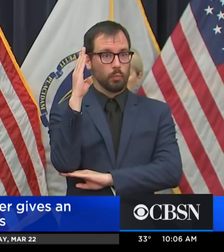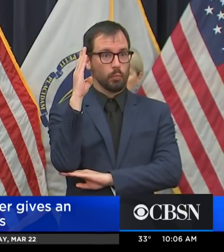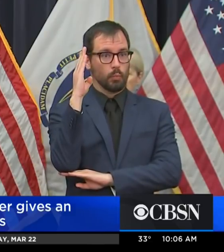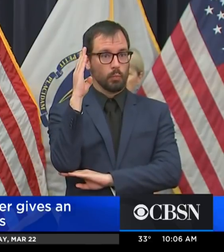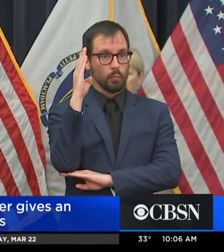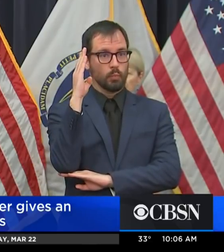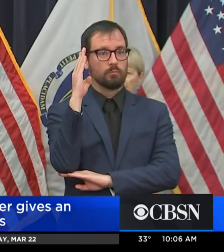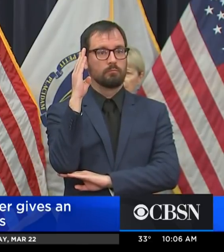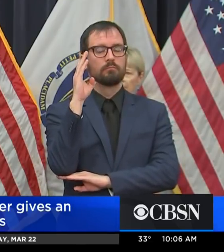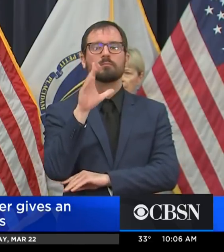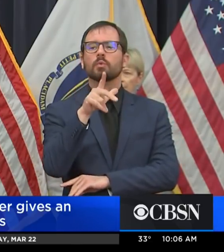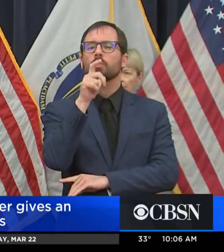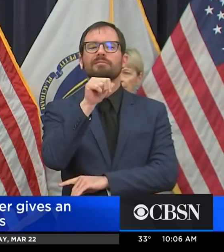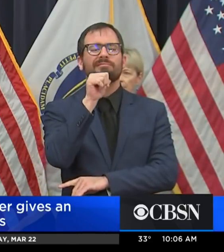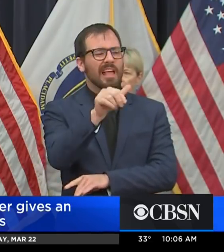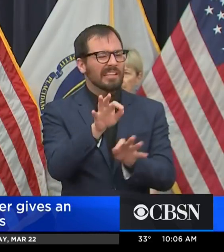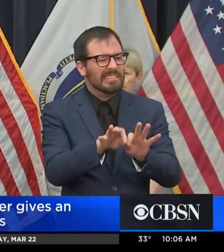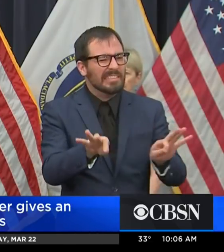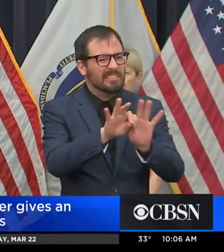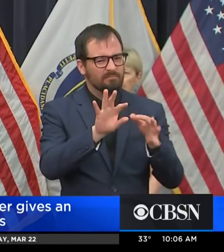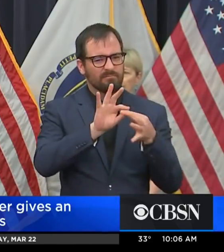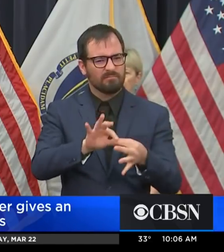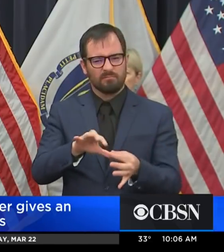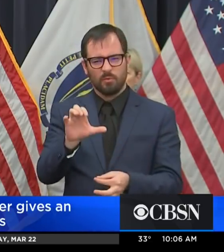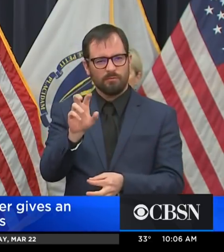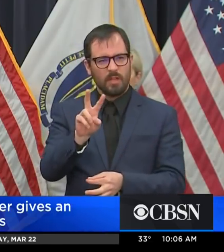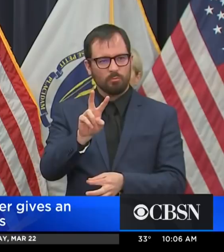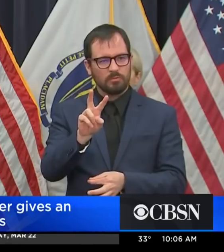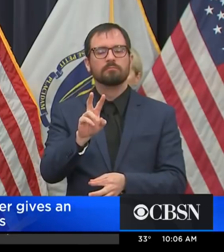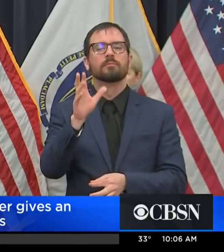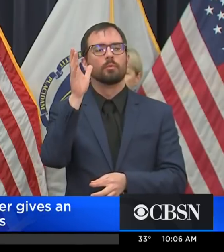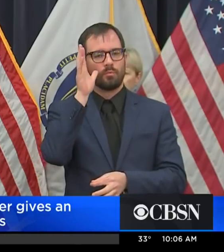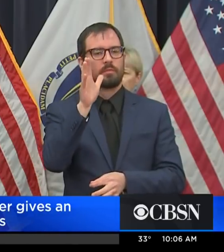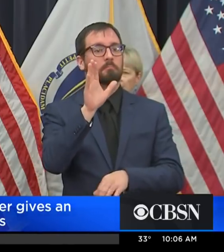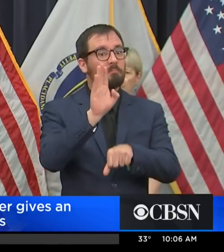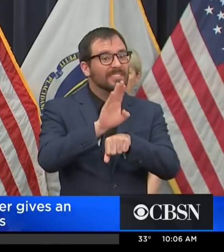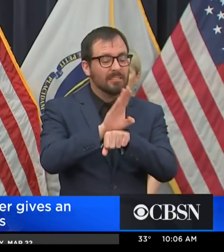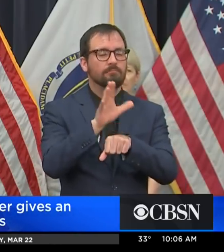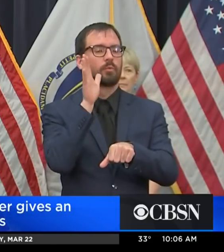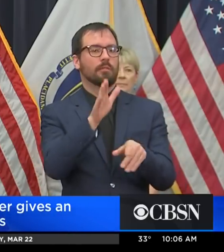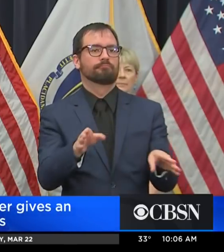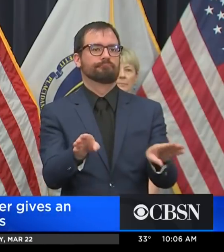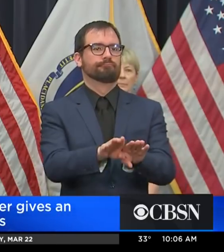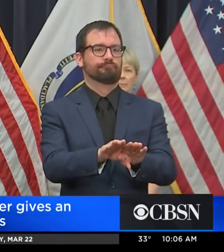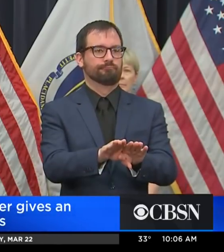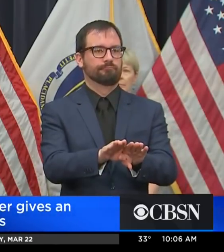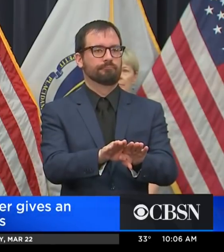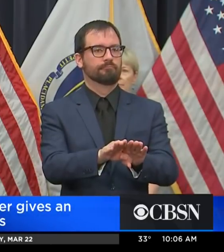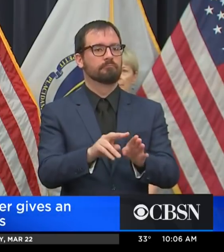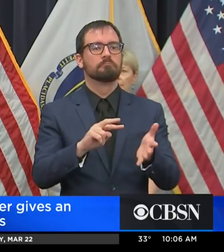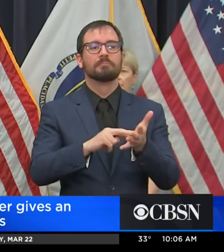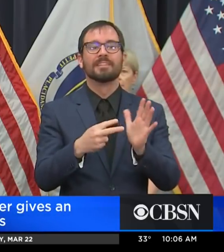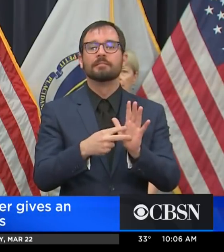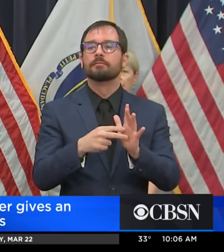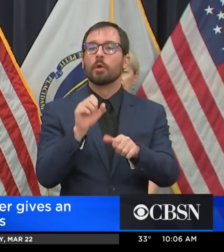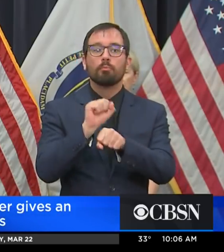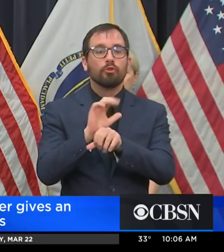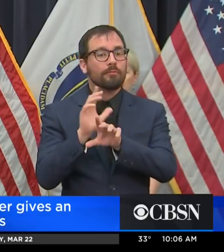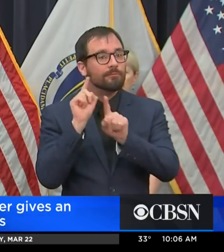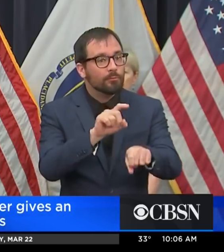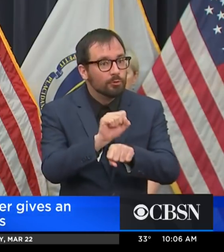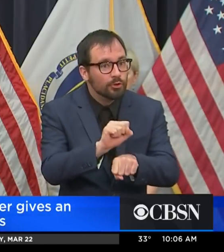businesses shall close their physical workplaces and facilities to all workers, customers, and the public.